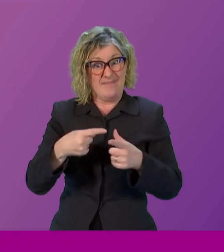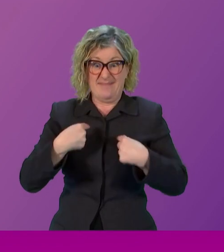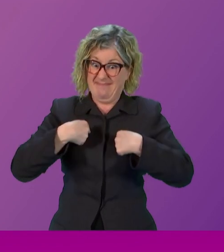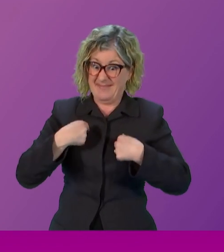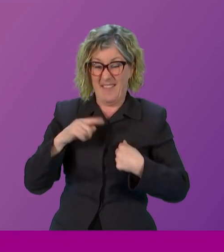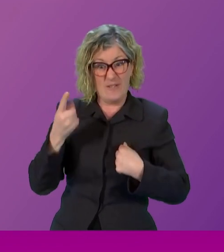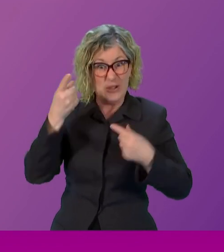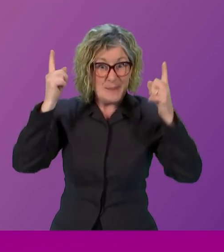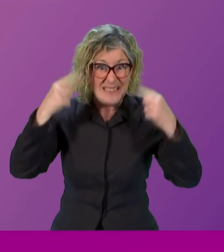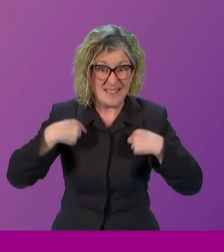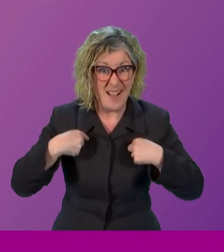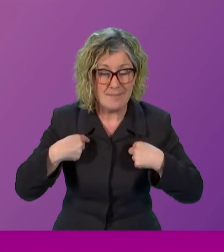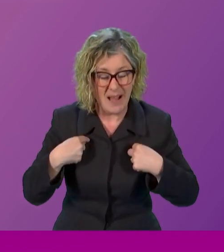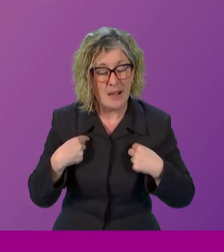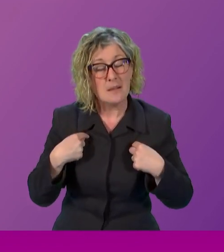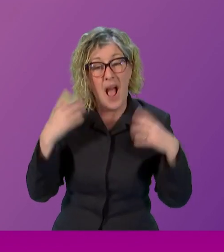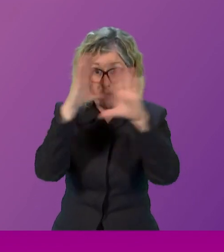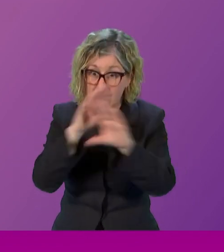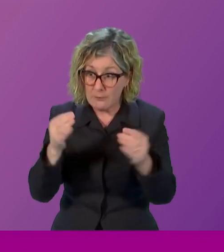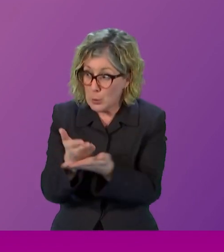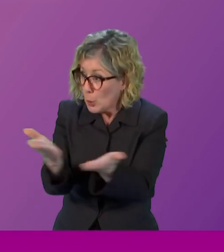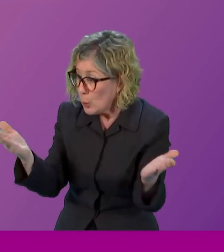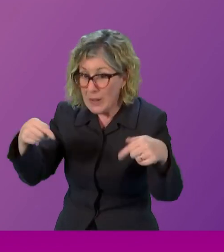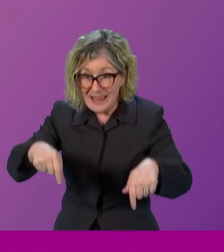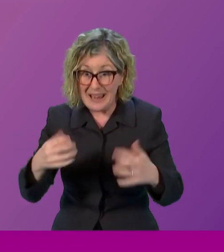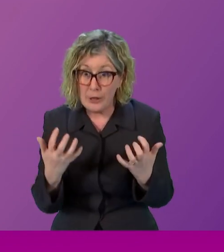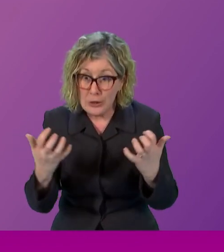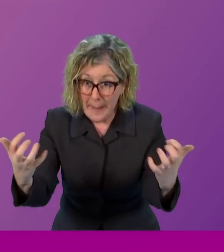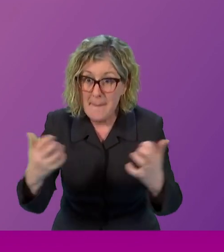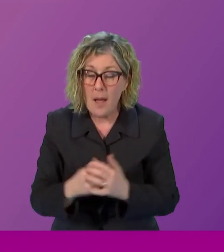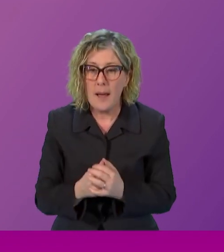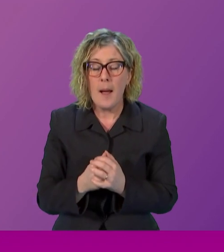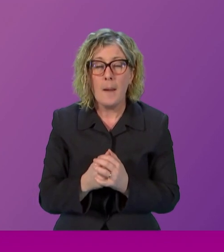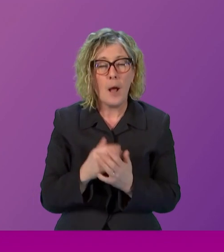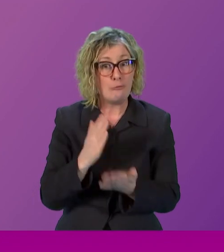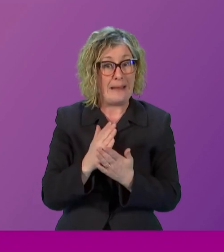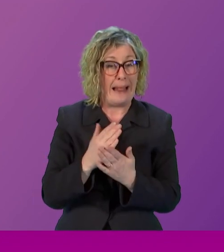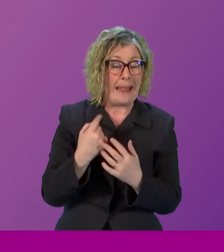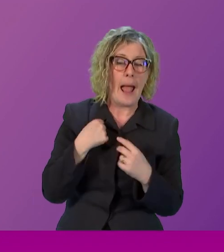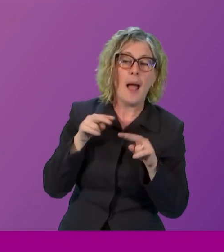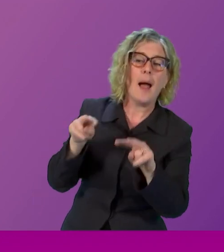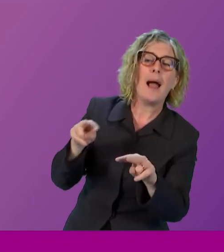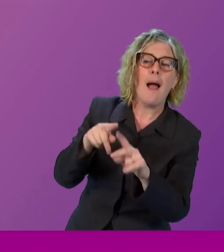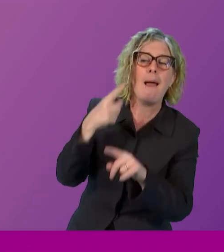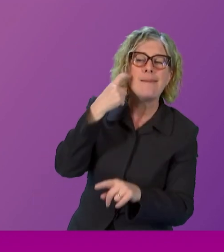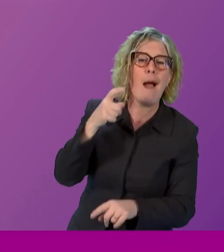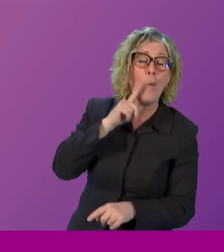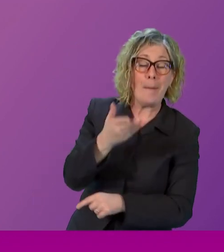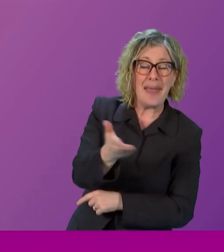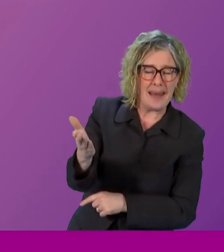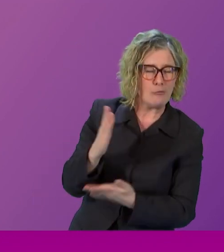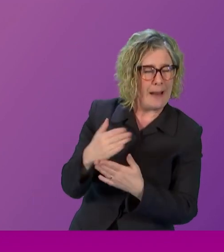in this chamber right now but I guess it goes particularly to those young women that I am looking out at right now